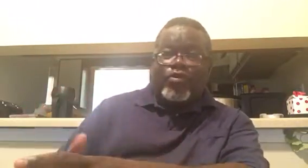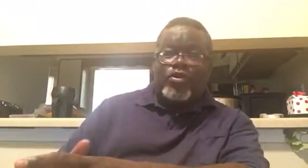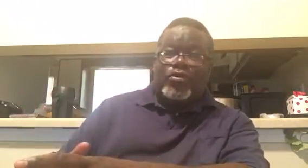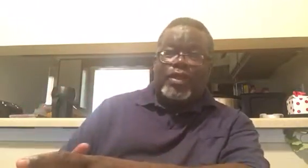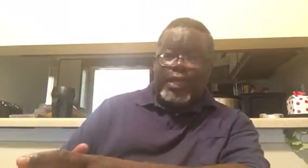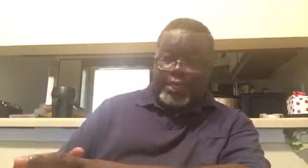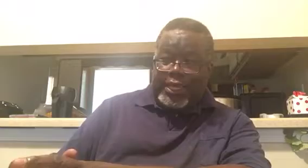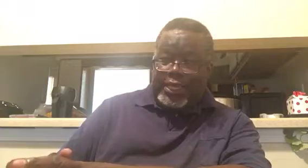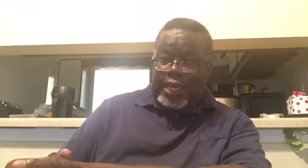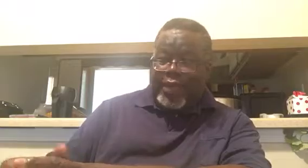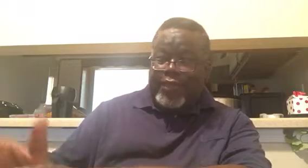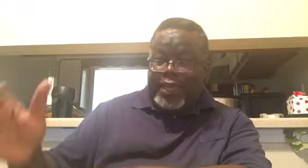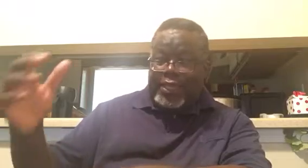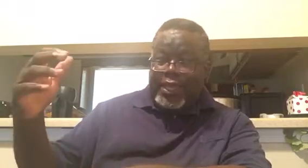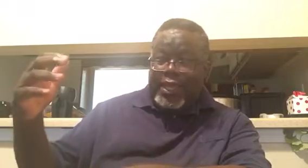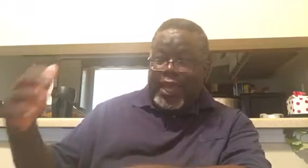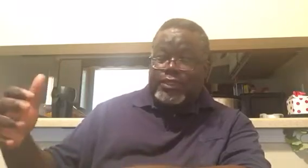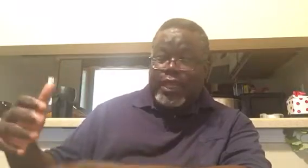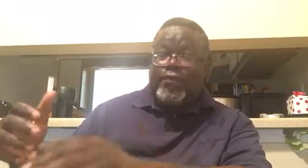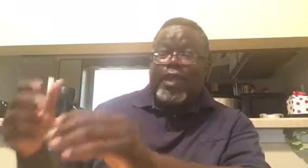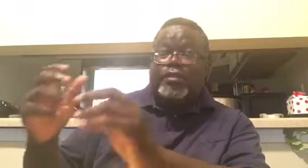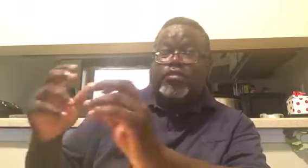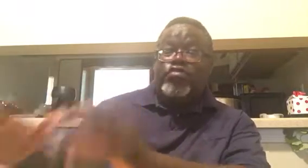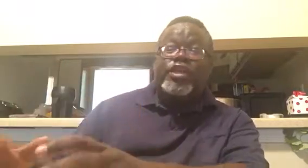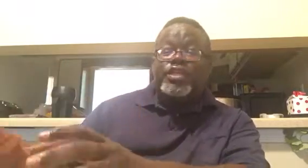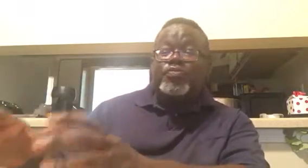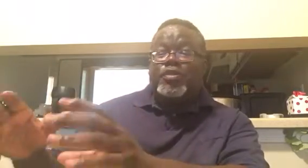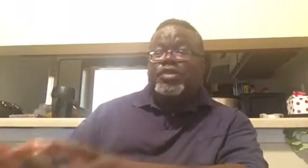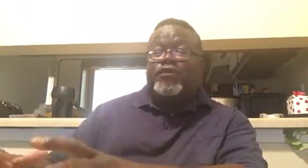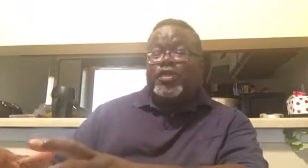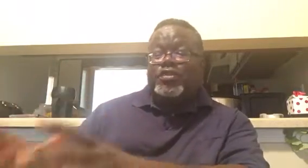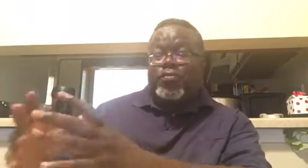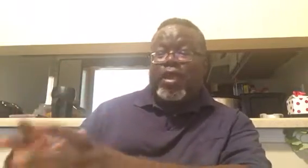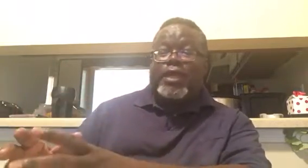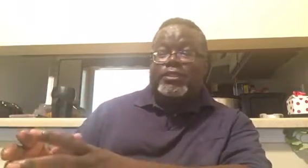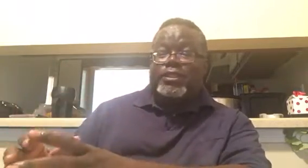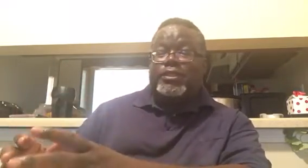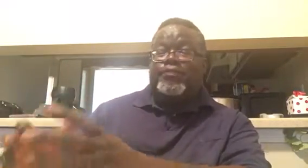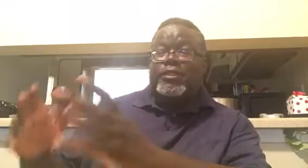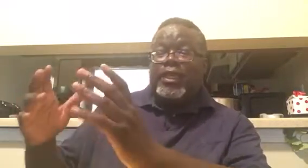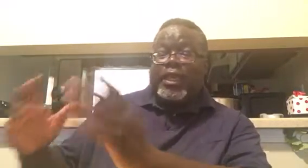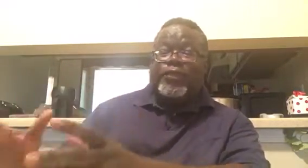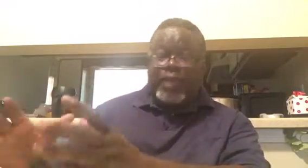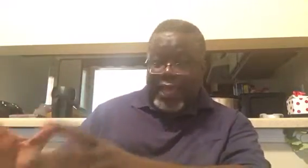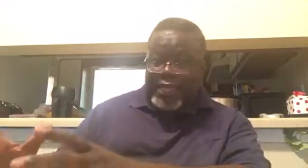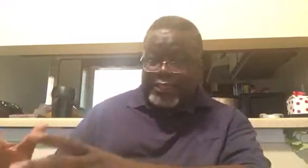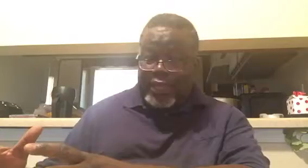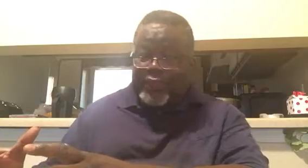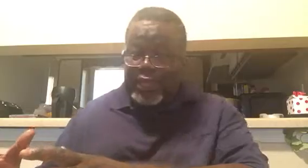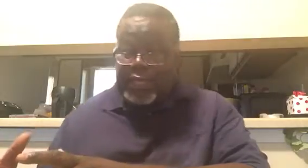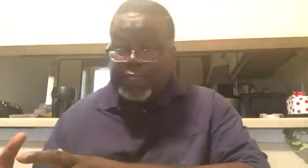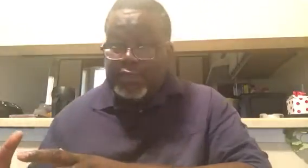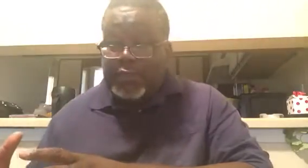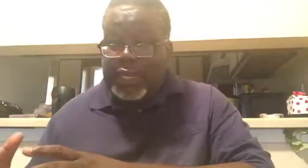word on 8-8. I've had, actually I've had three specific surprises in the last seven days. Okay.